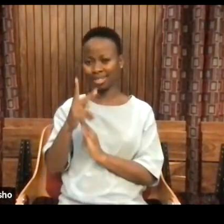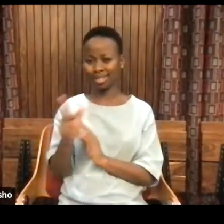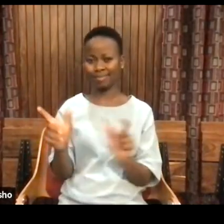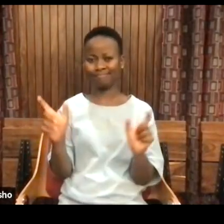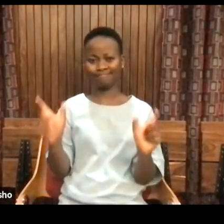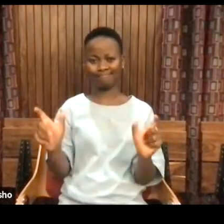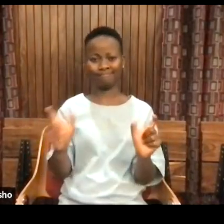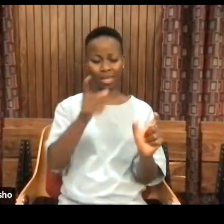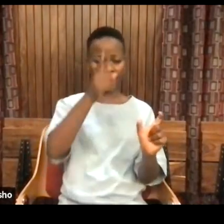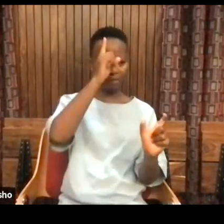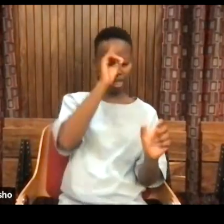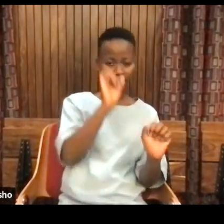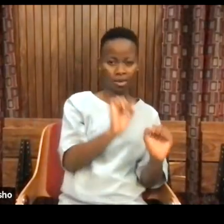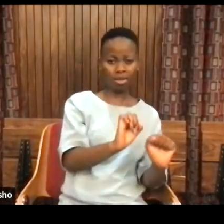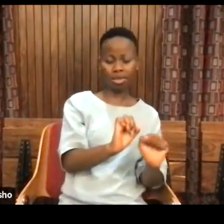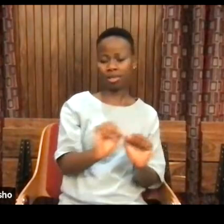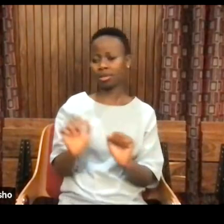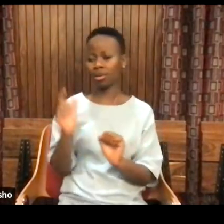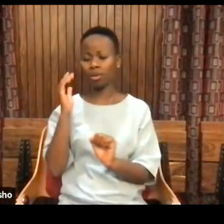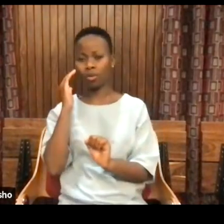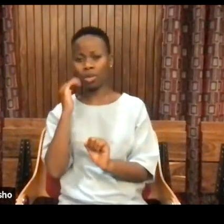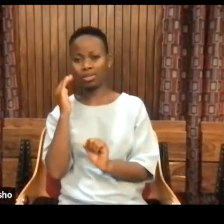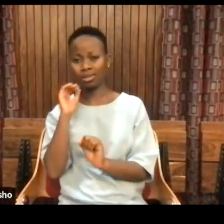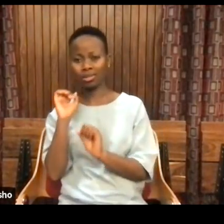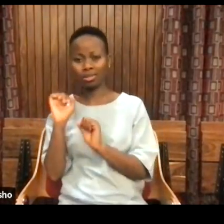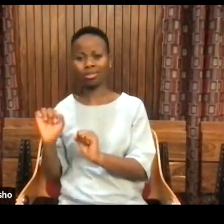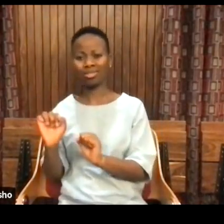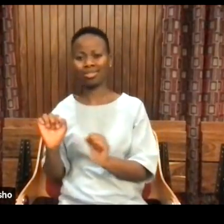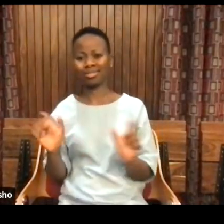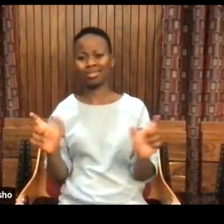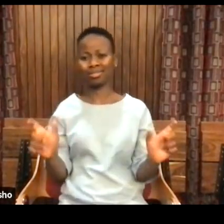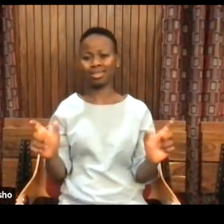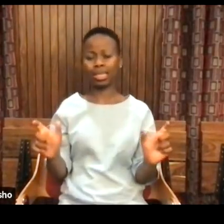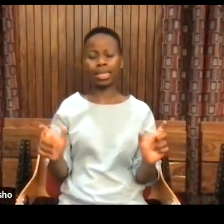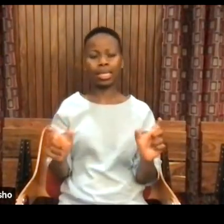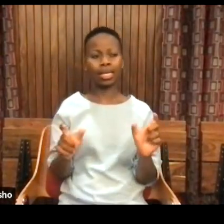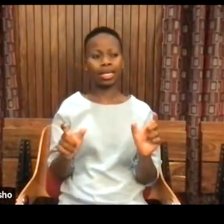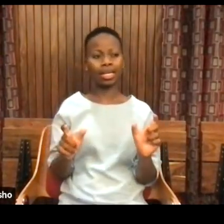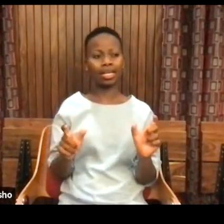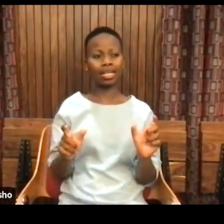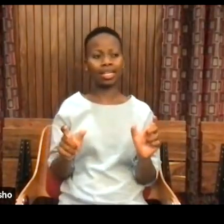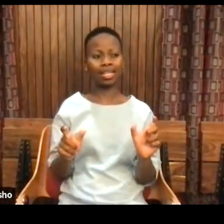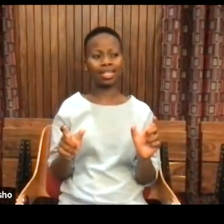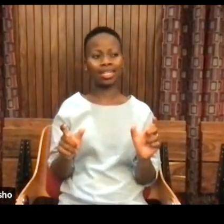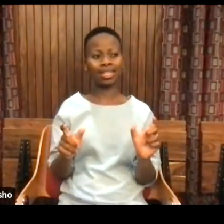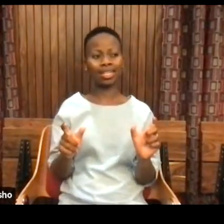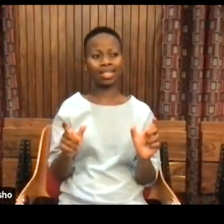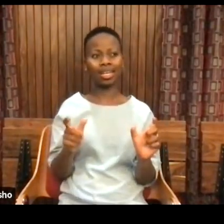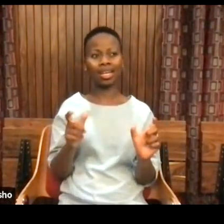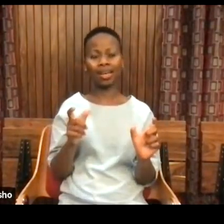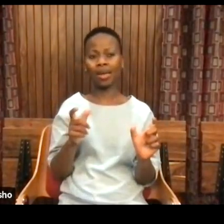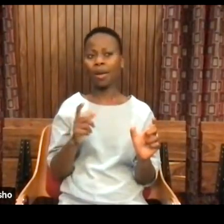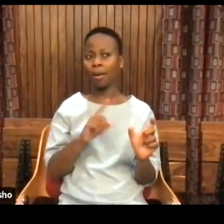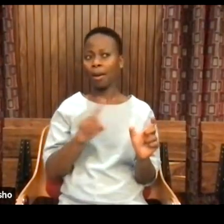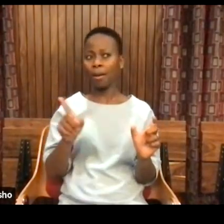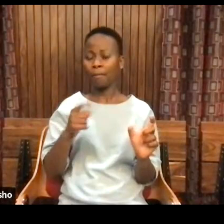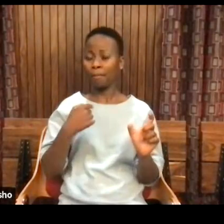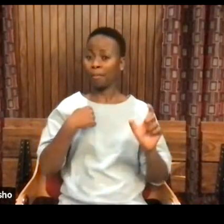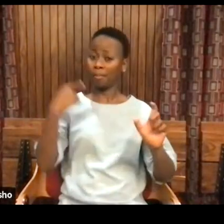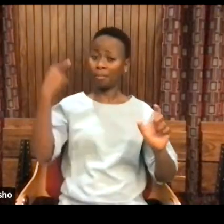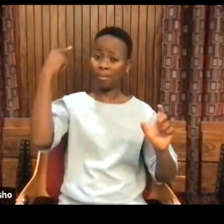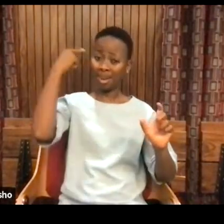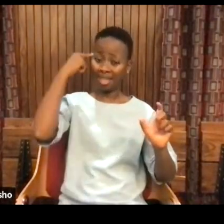evolved. What I'm actually getting at something like this, I'm also distracted by like, but I think